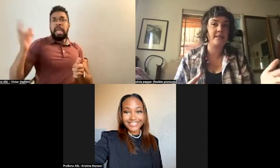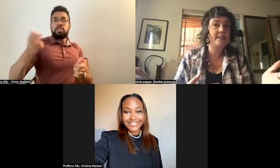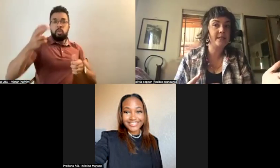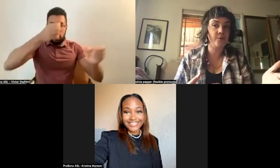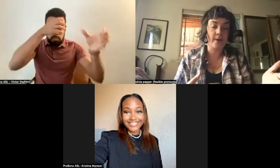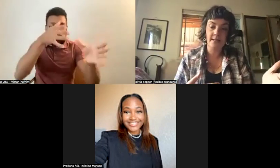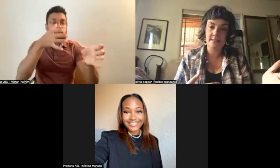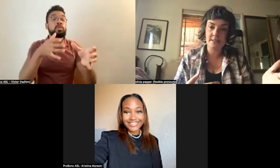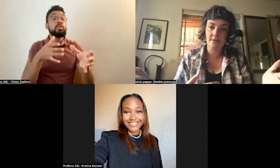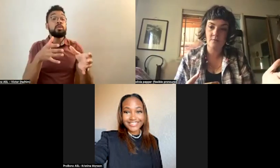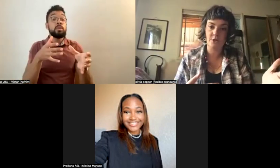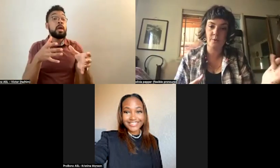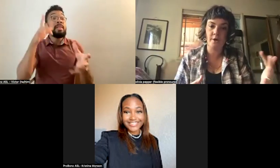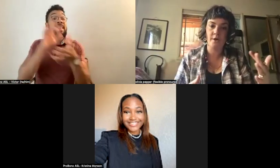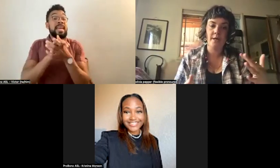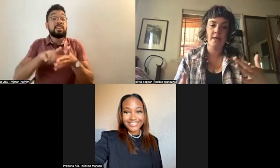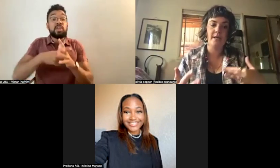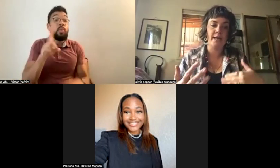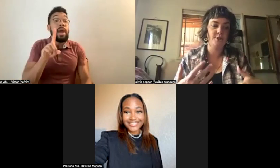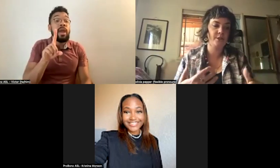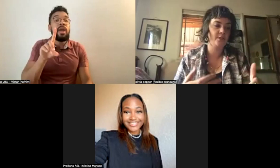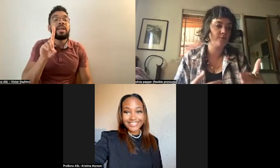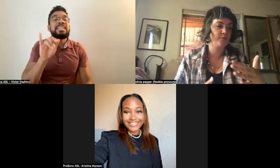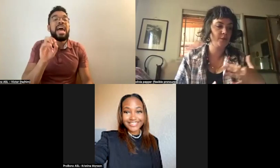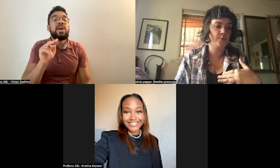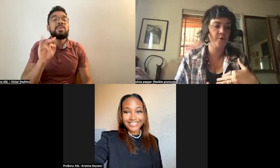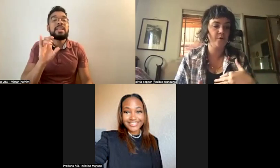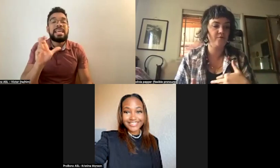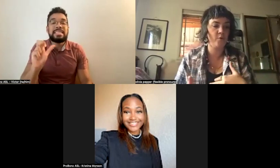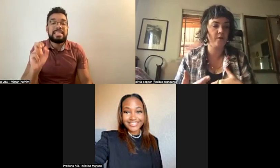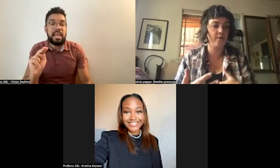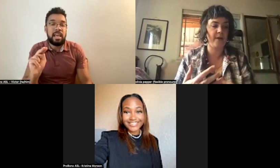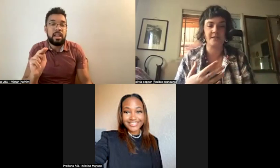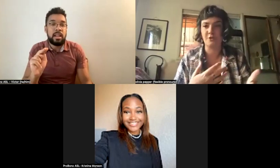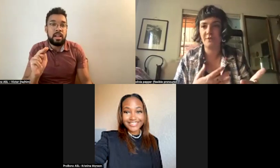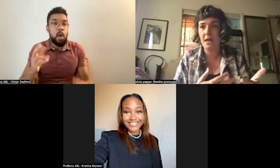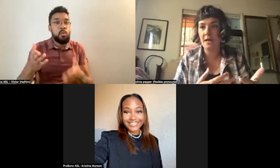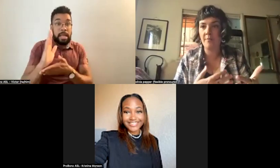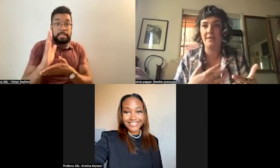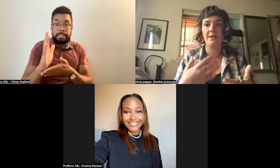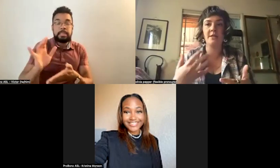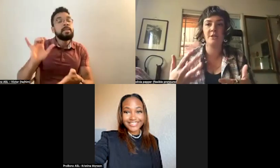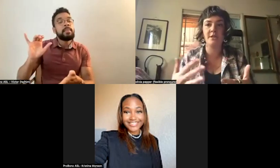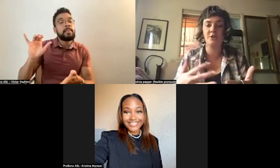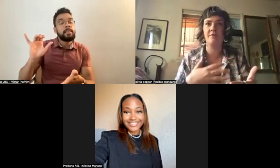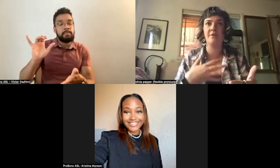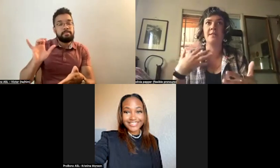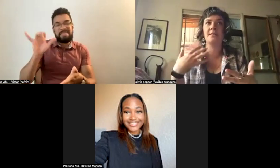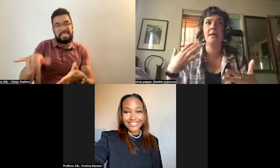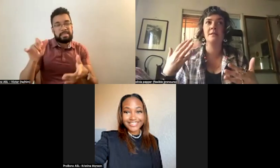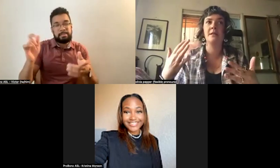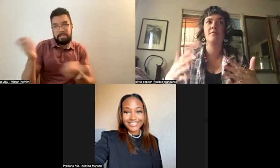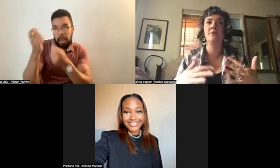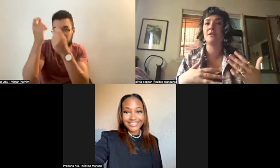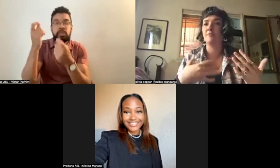Dionysian rites, which were an ancient ritual for the passage of time and the initiation of various